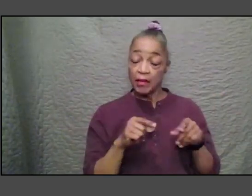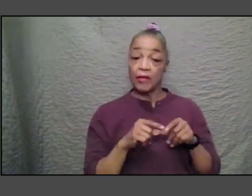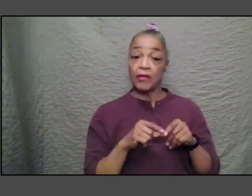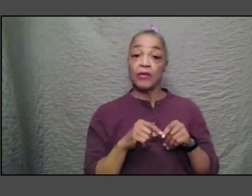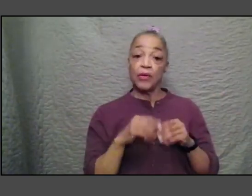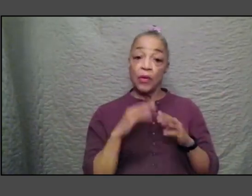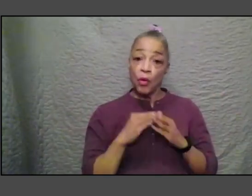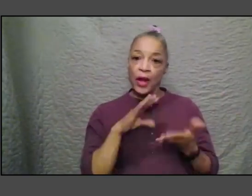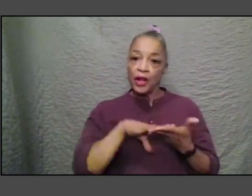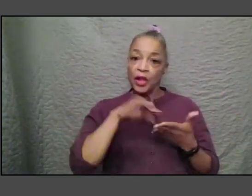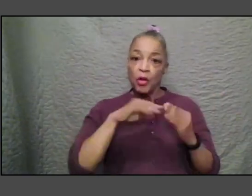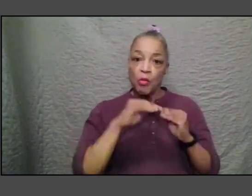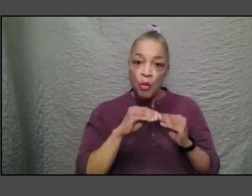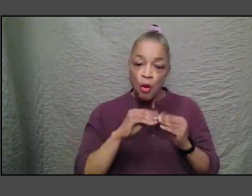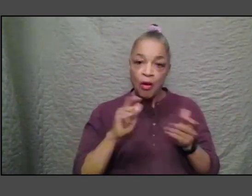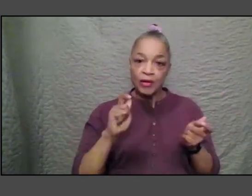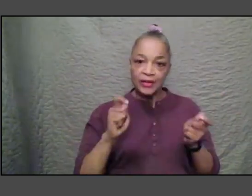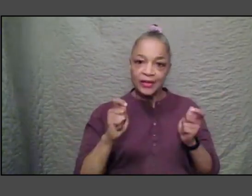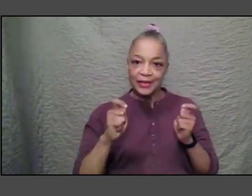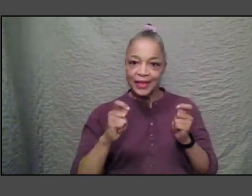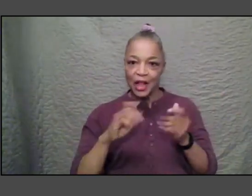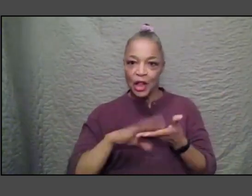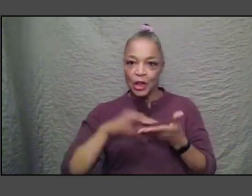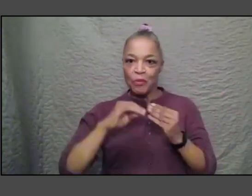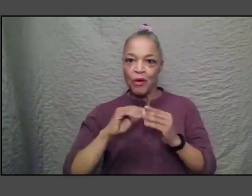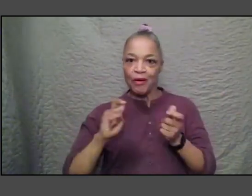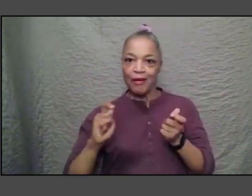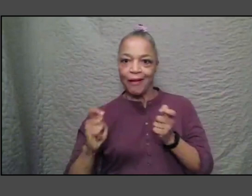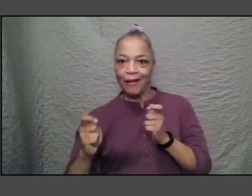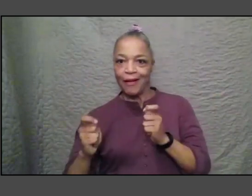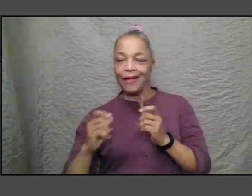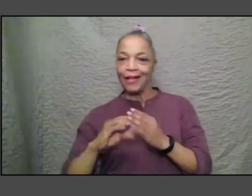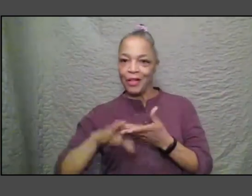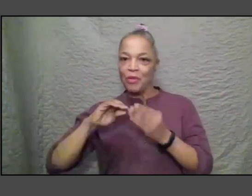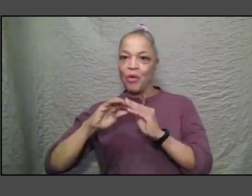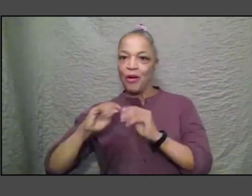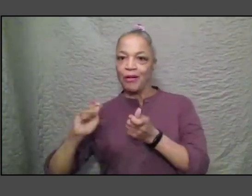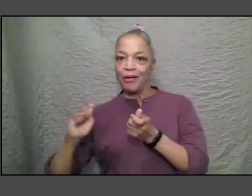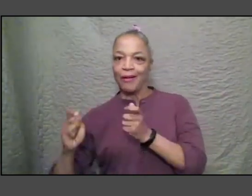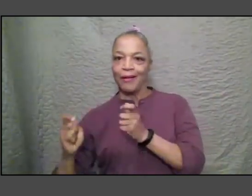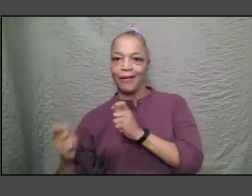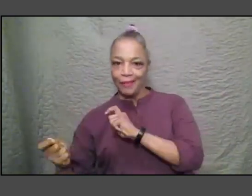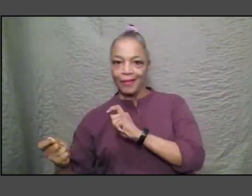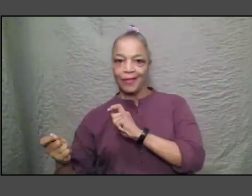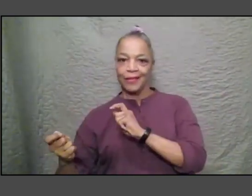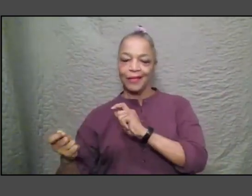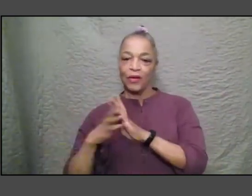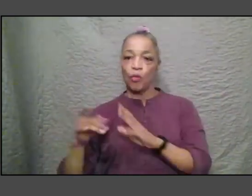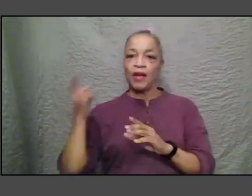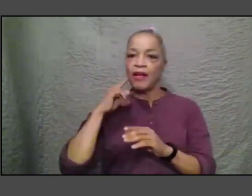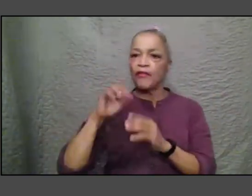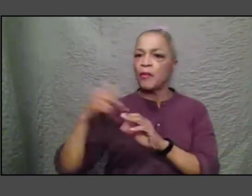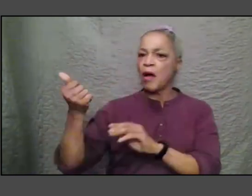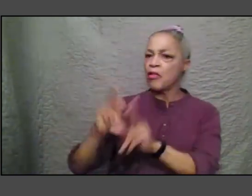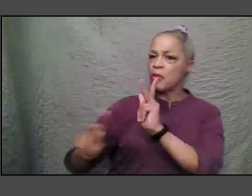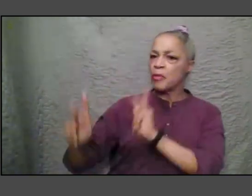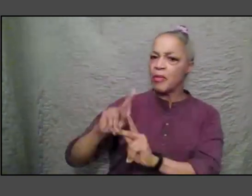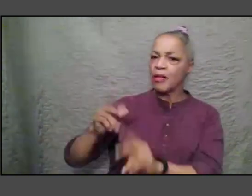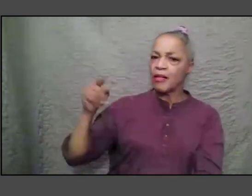shift the angle we shift the kaleidoscope you know we hear from other people i mean that is if if we're